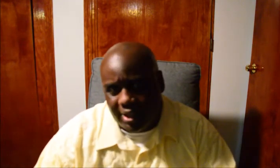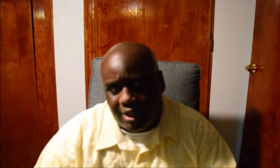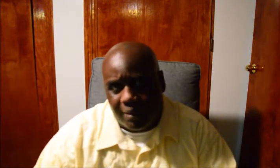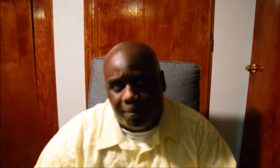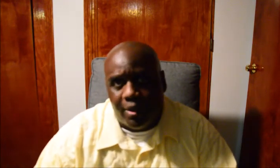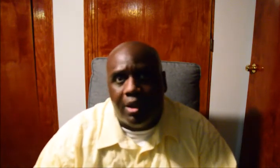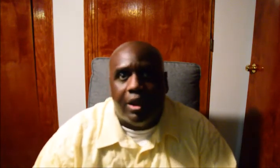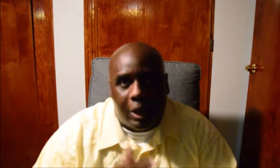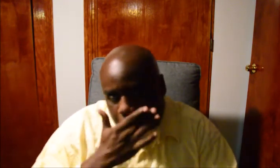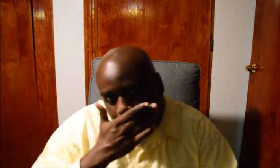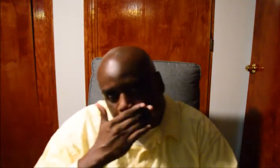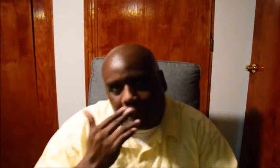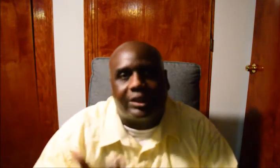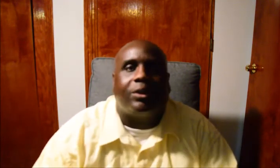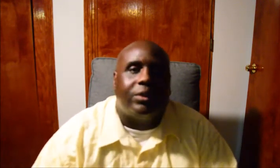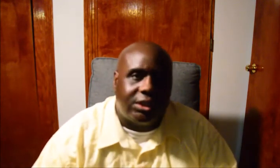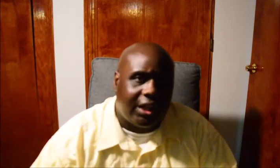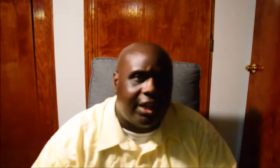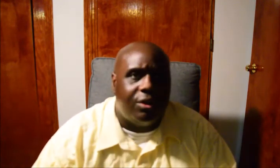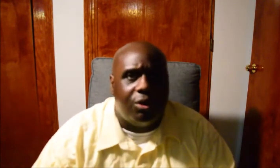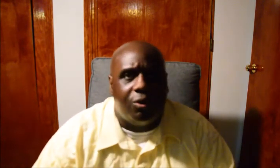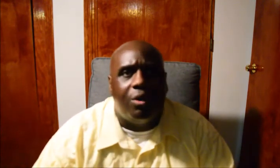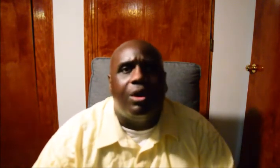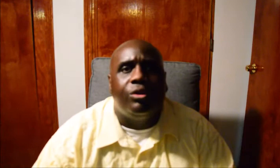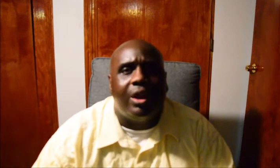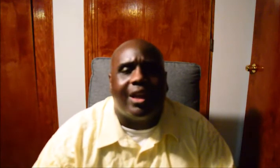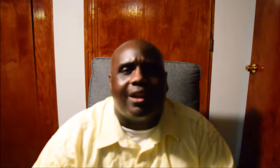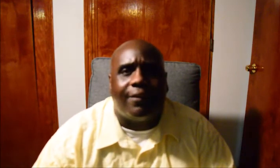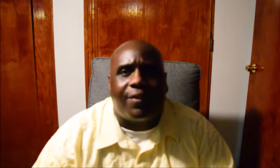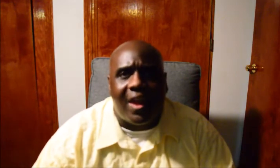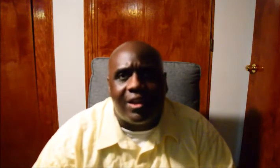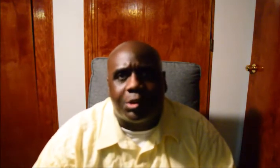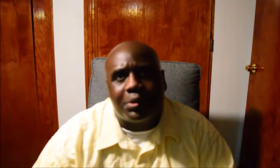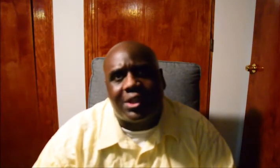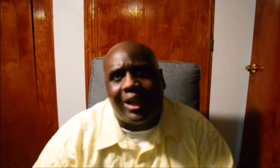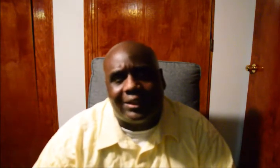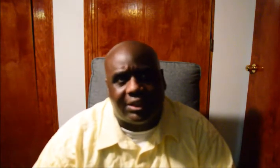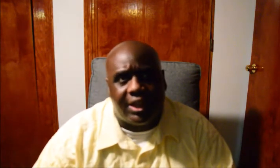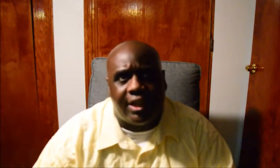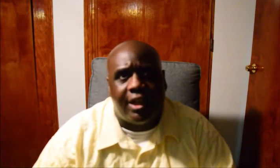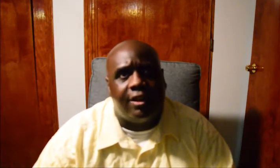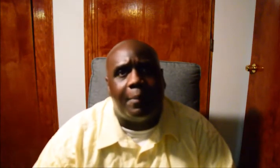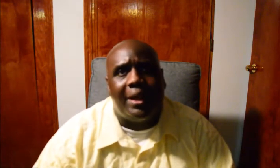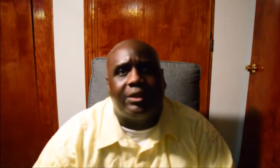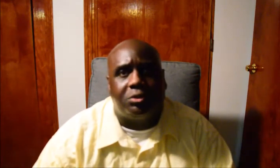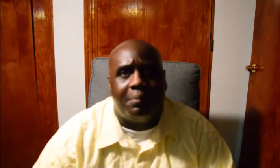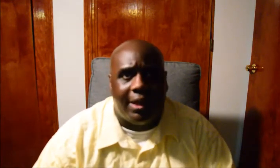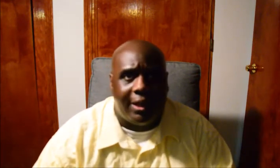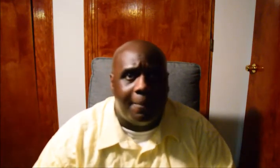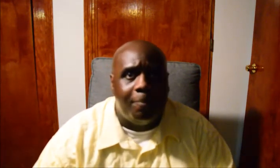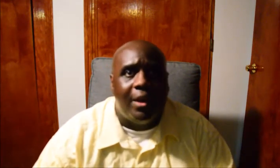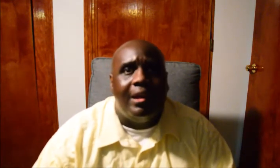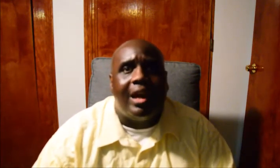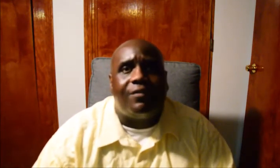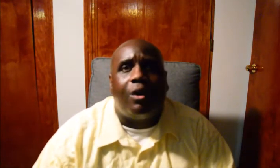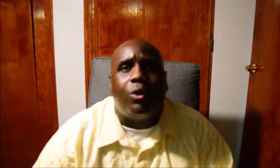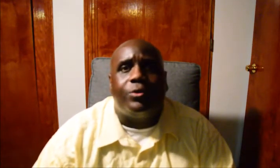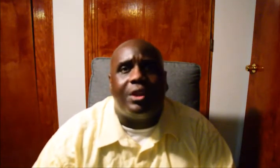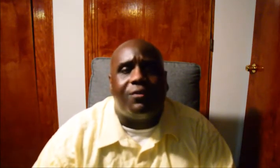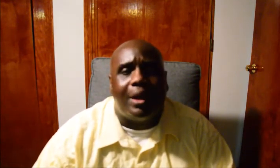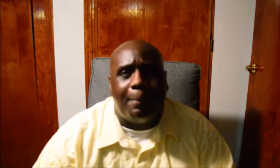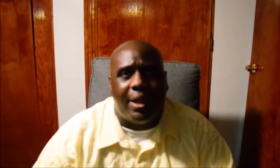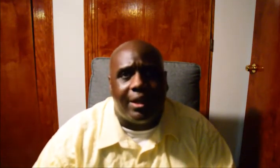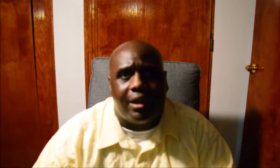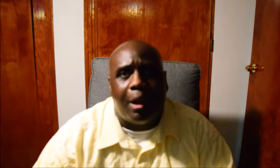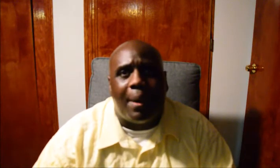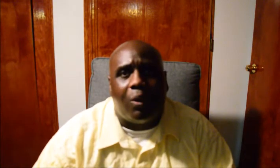media, and who research and who look at other things besides CNN and the mainstream media, have a whole